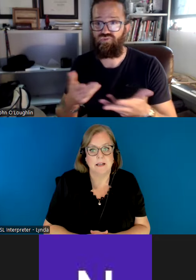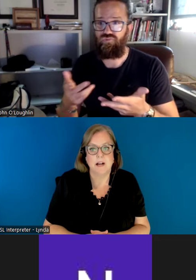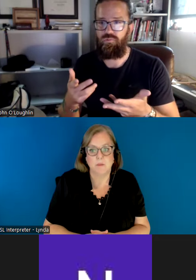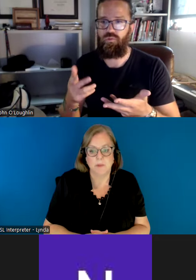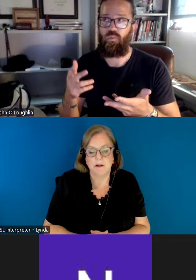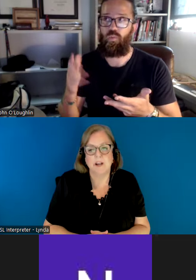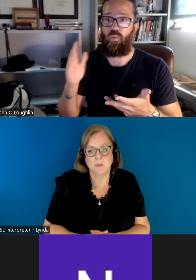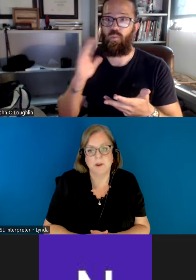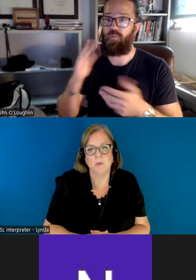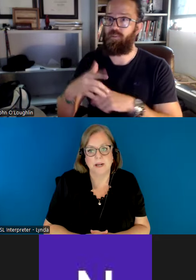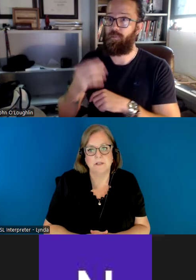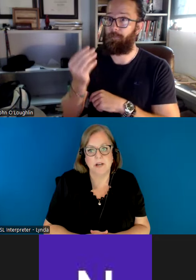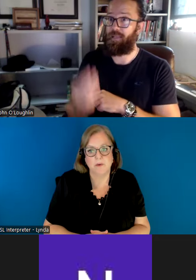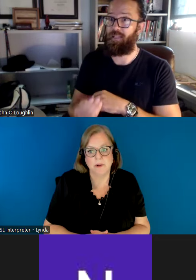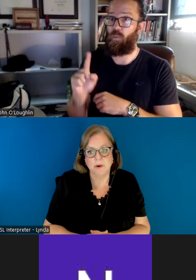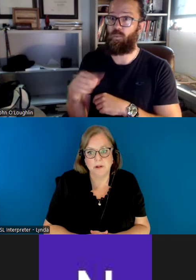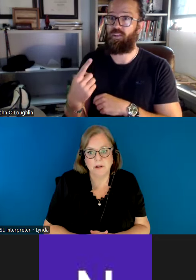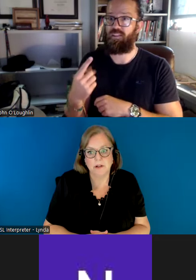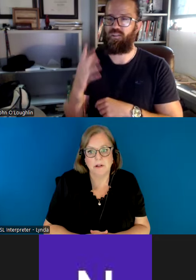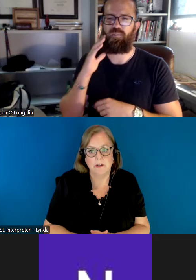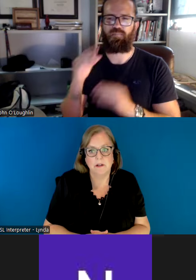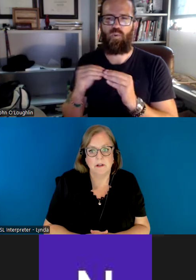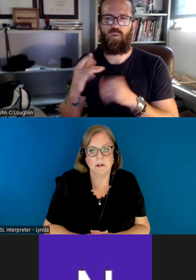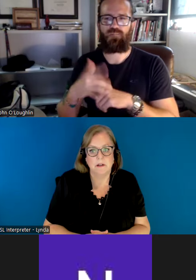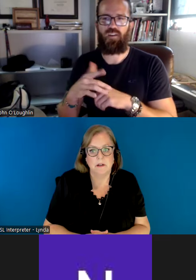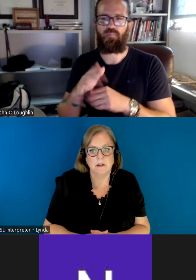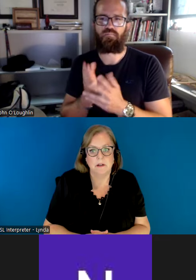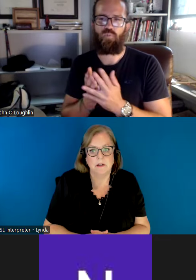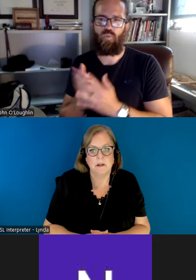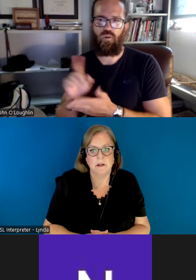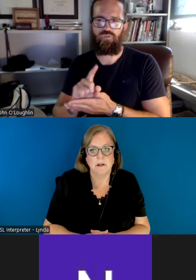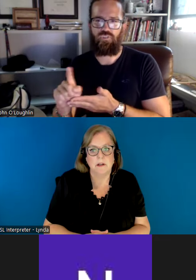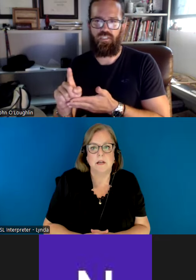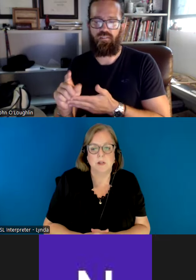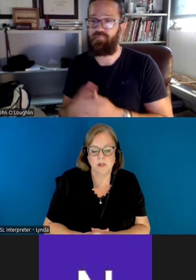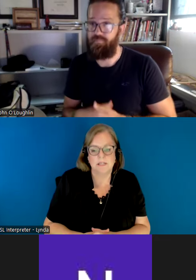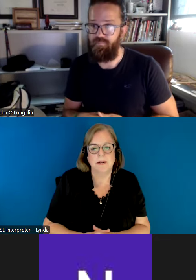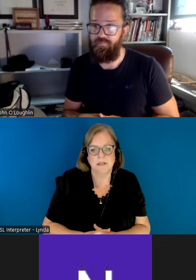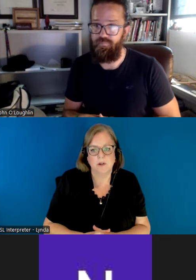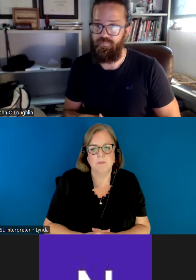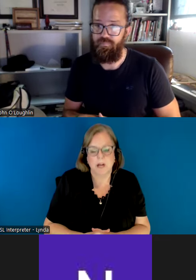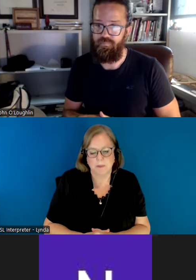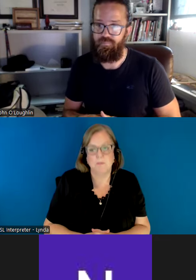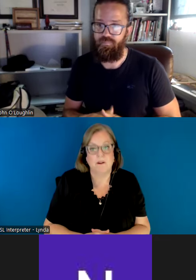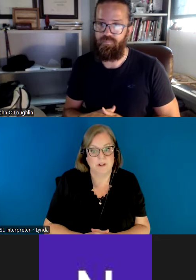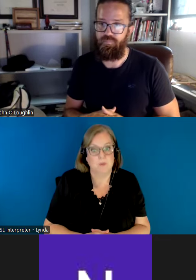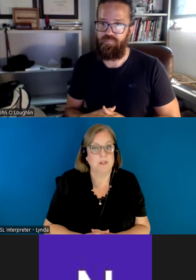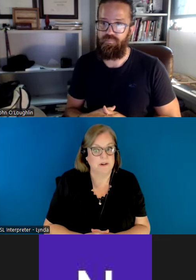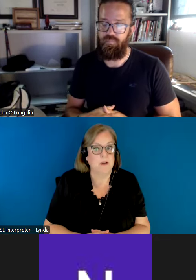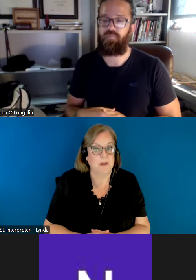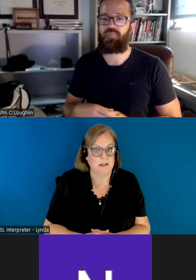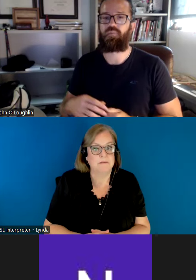to do let's Let's look Let's look